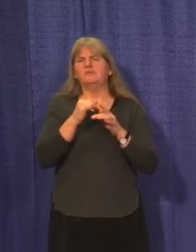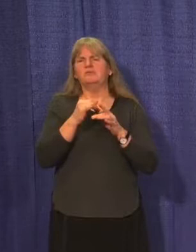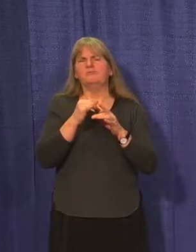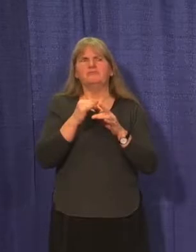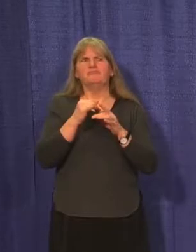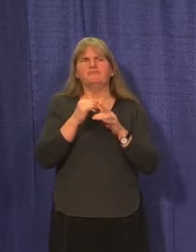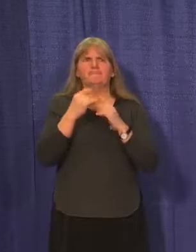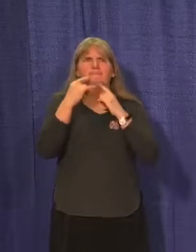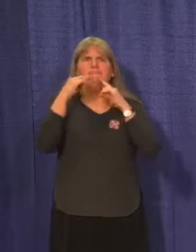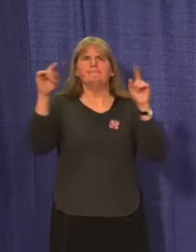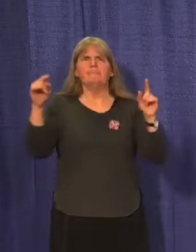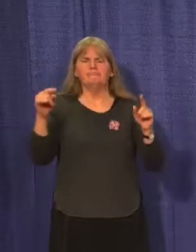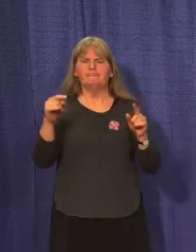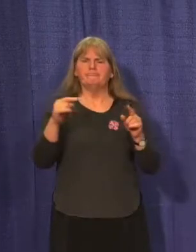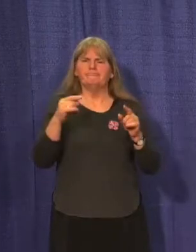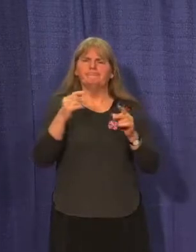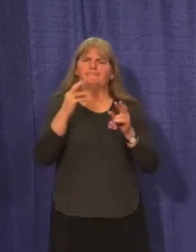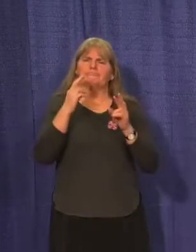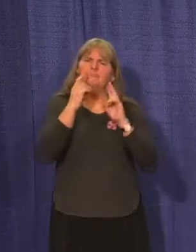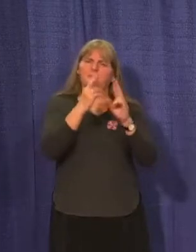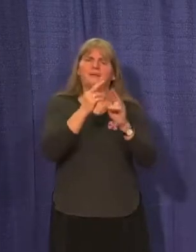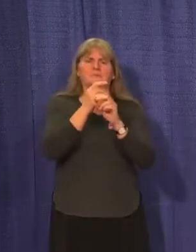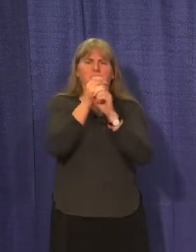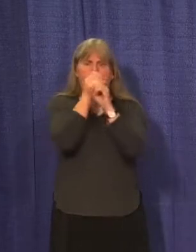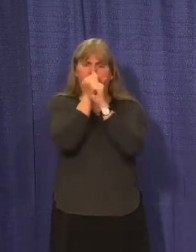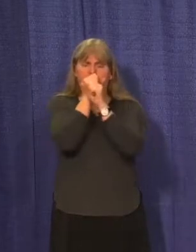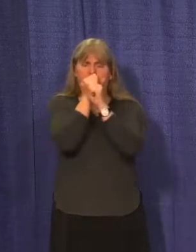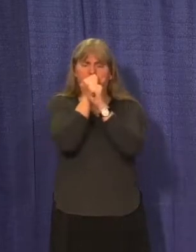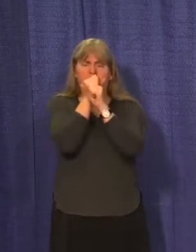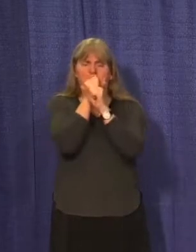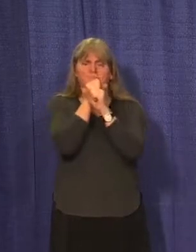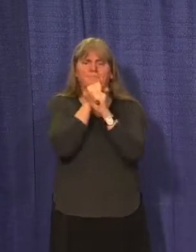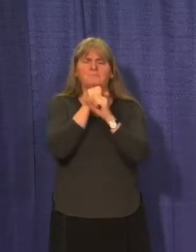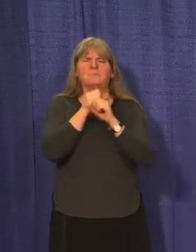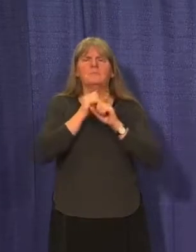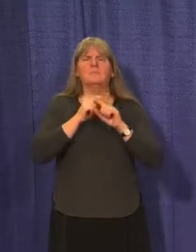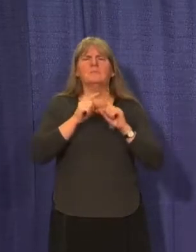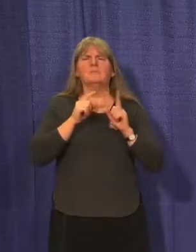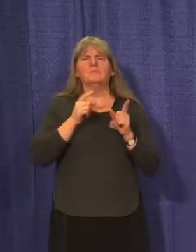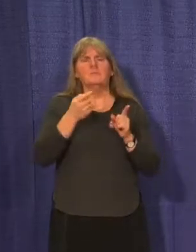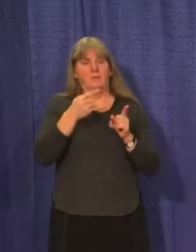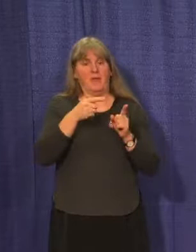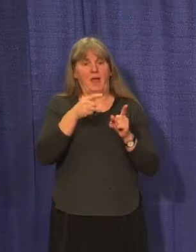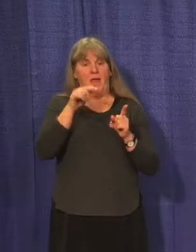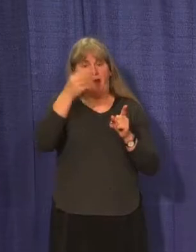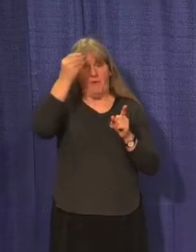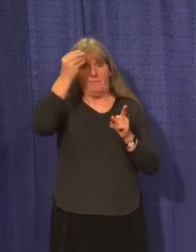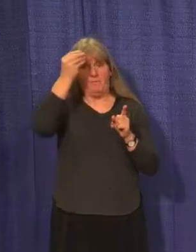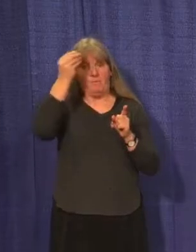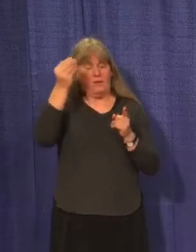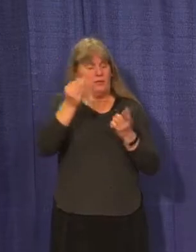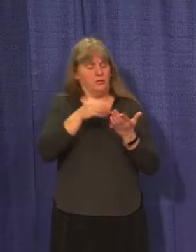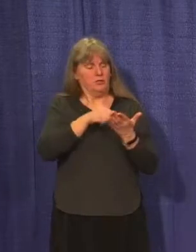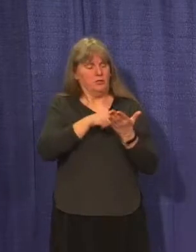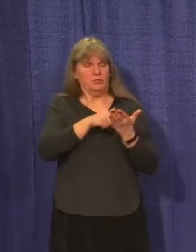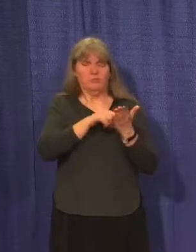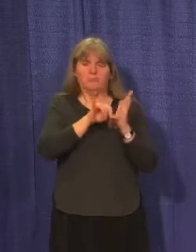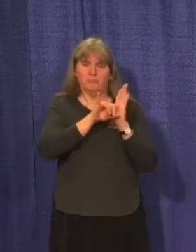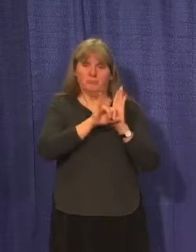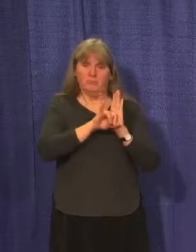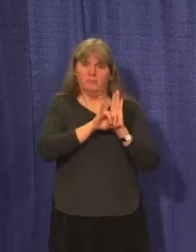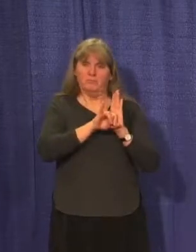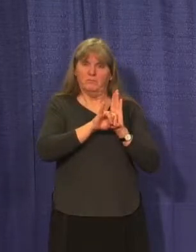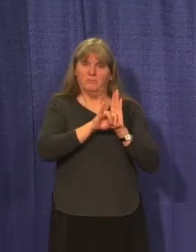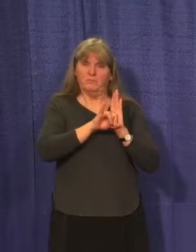confidentiality. The other... I think the other key area is that we need... Once we have that, is we need adequate